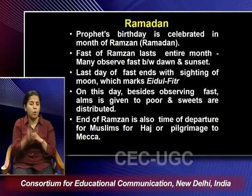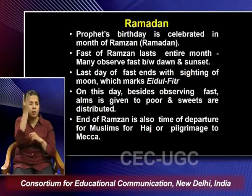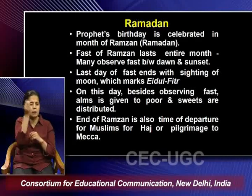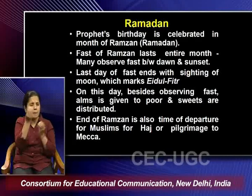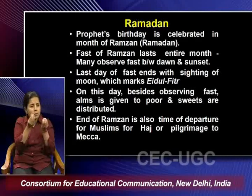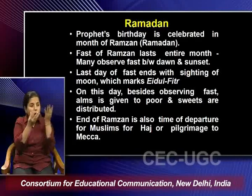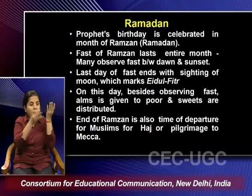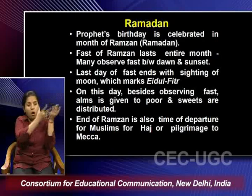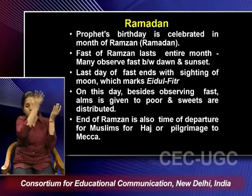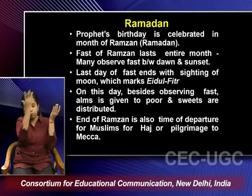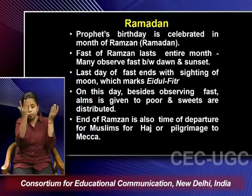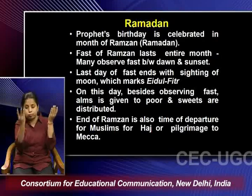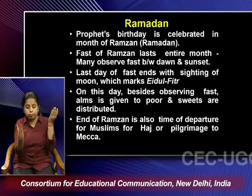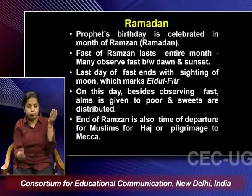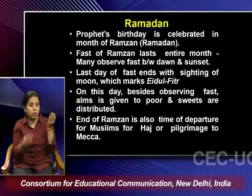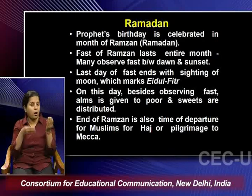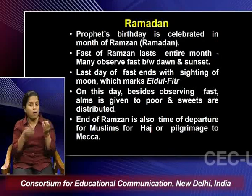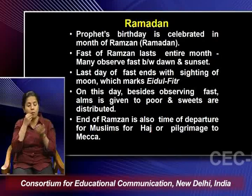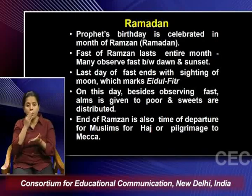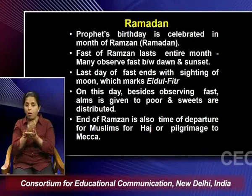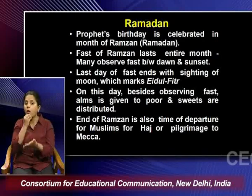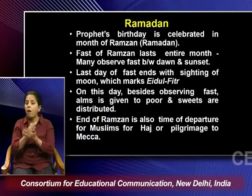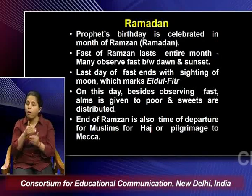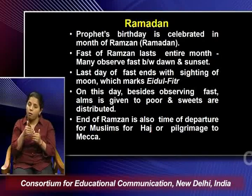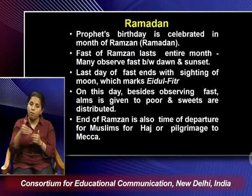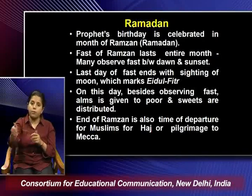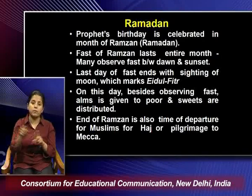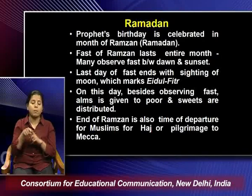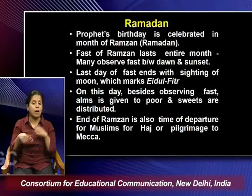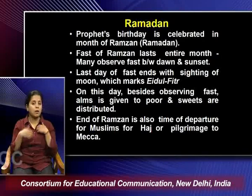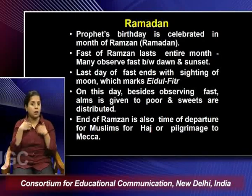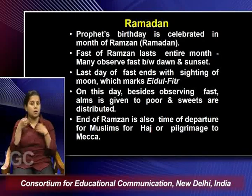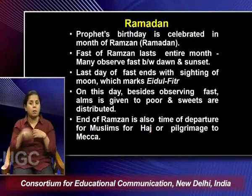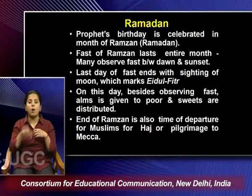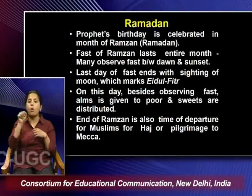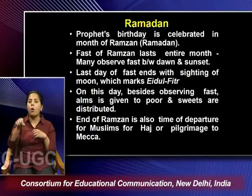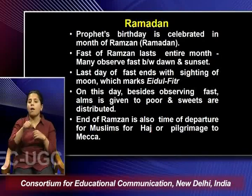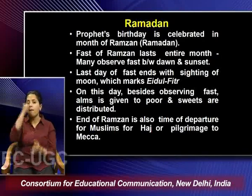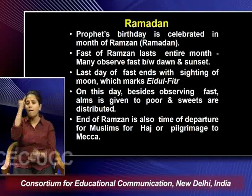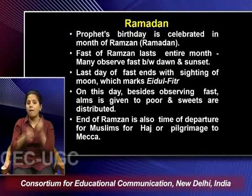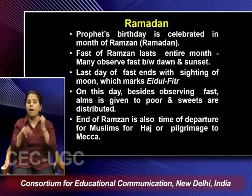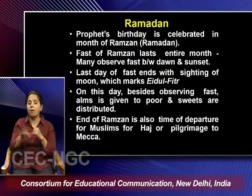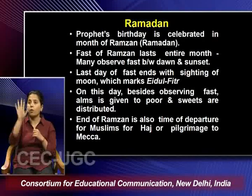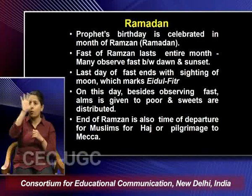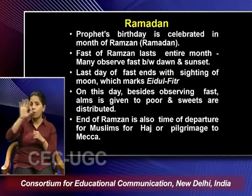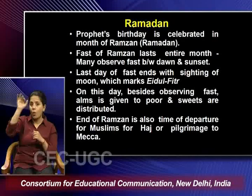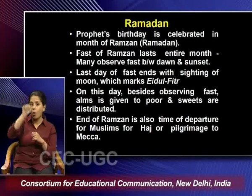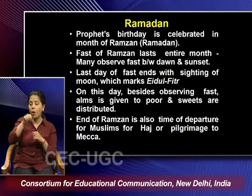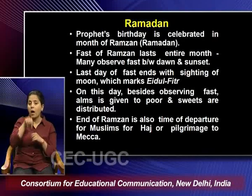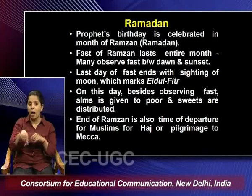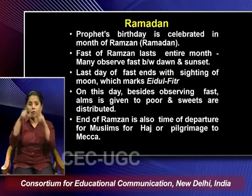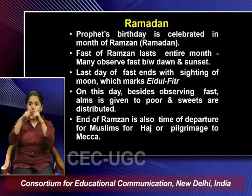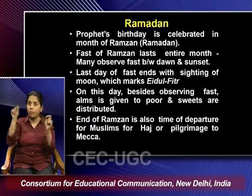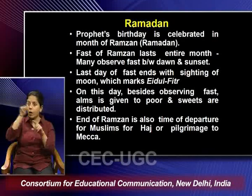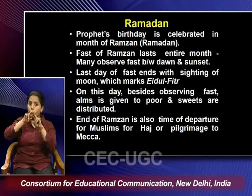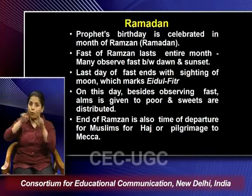sunset. And the last day of the fast ends with the sighting of moon which marks Eid al-Fitr. And on this